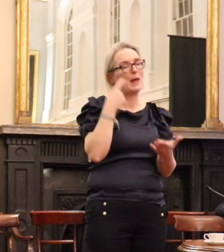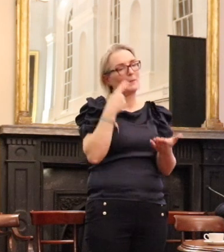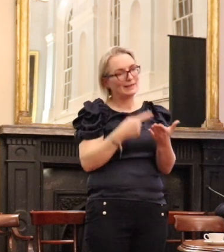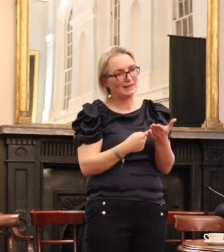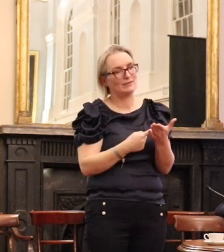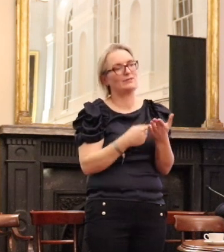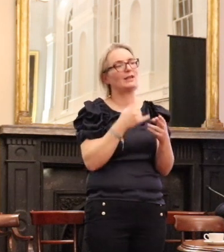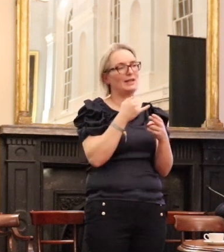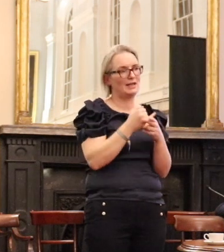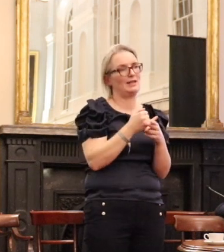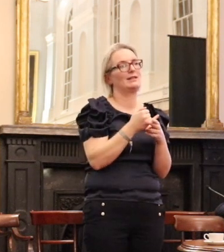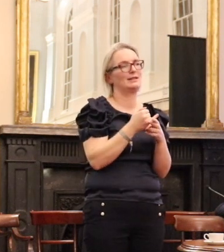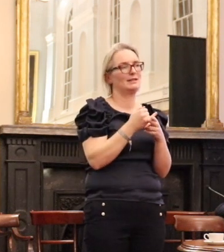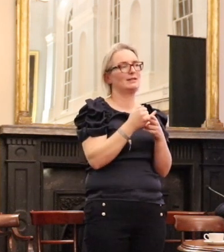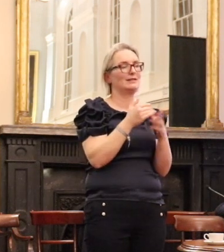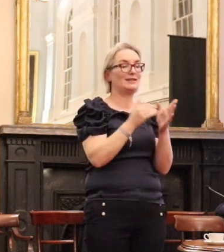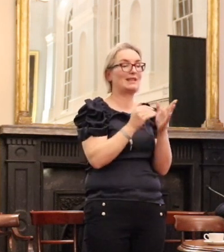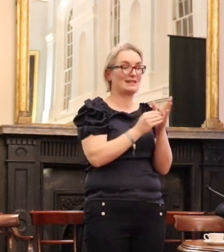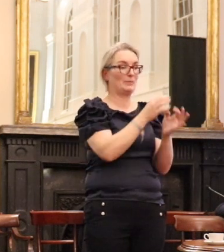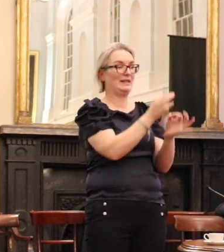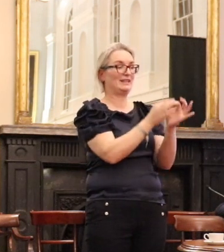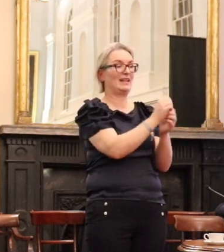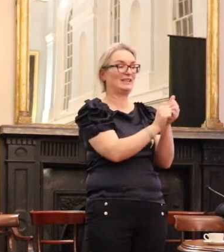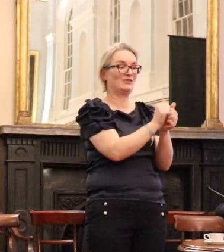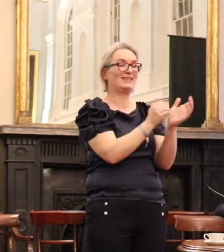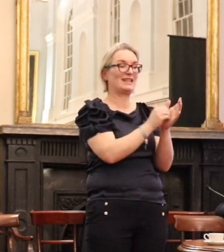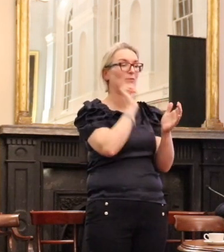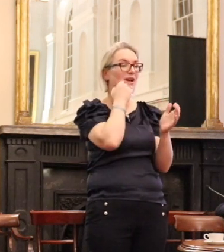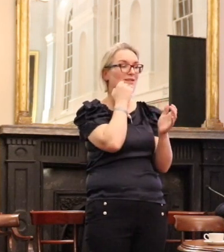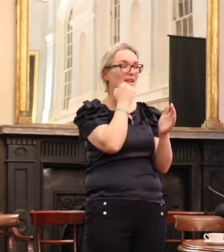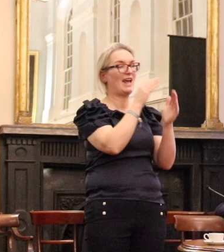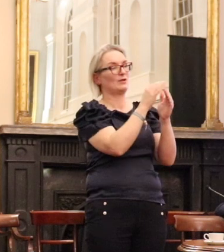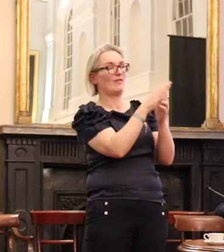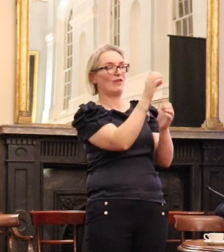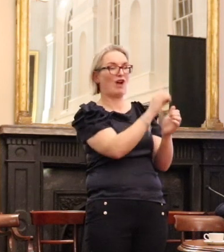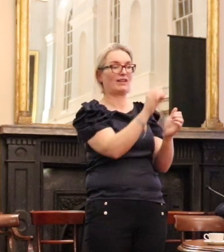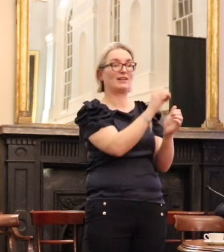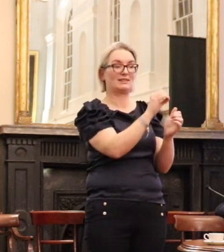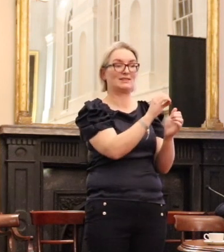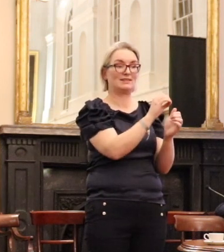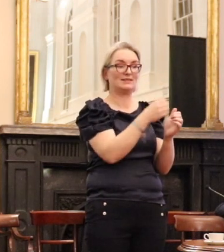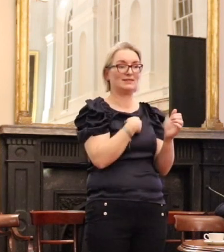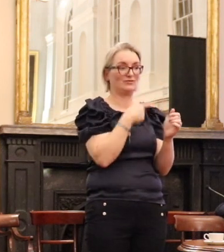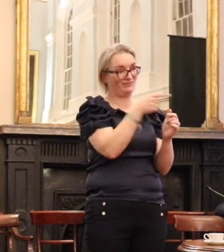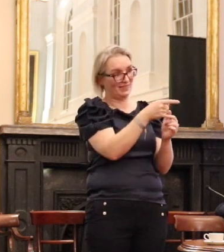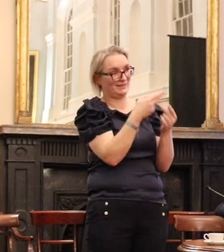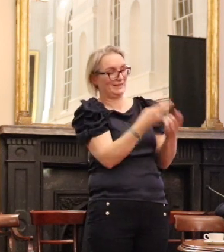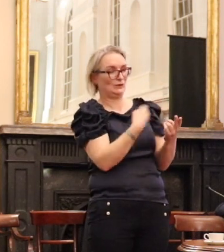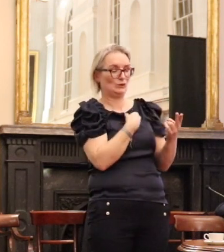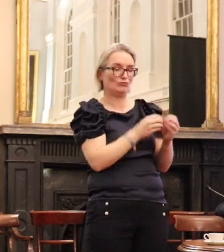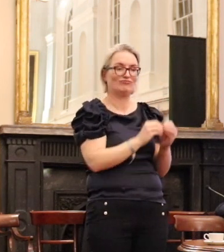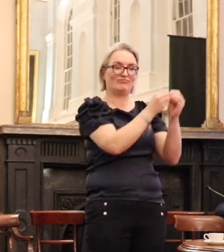in political activity activity because at the end of the day it's the Uropathist that has to legislate. The Uropathist has to legislate